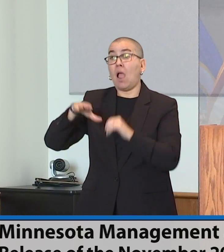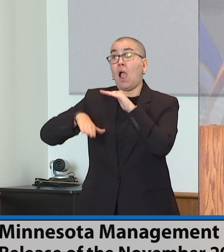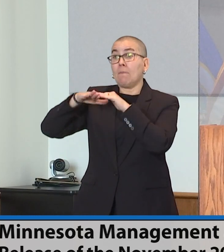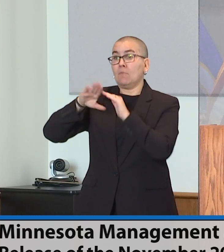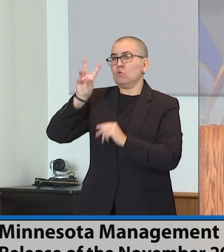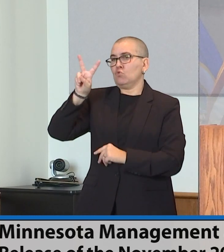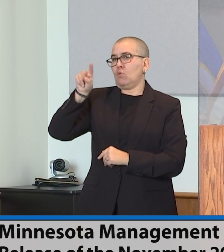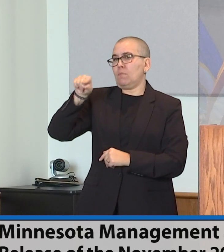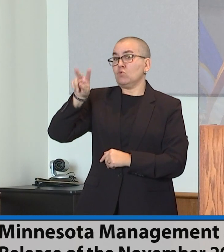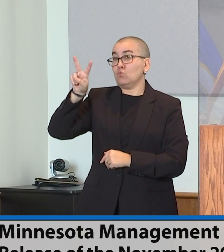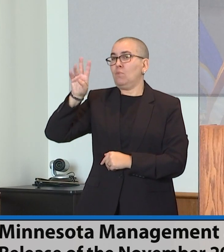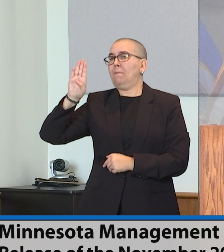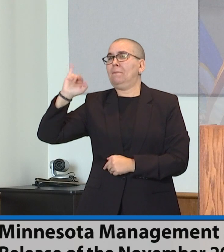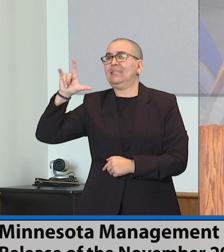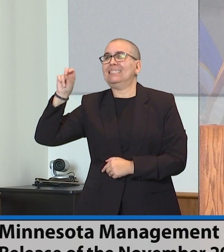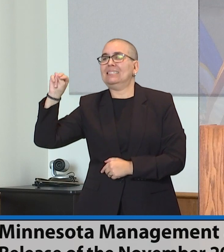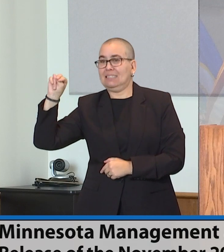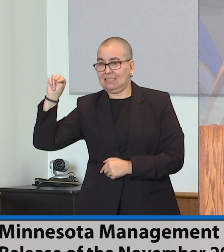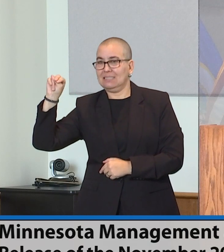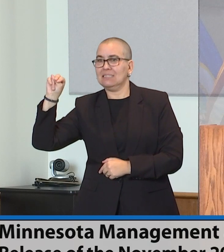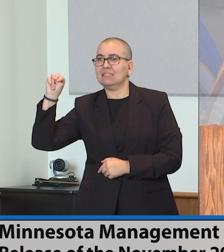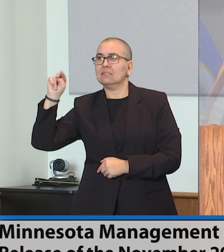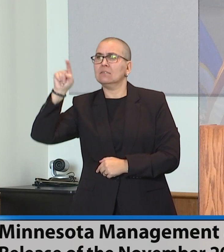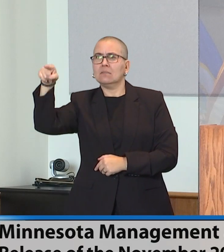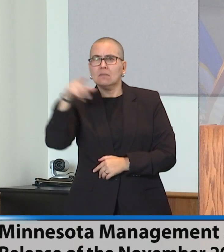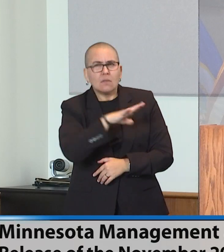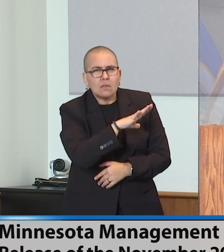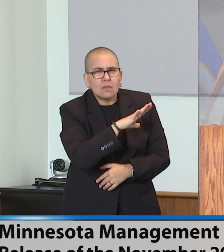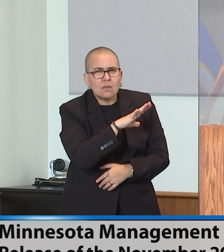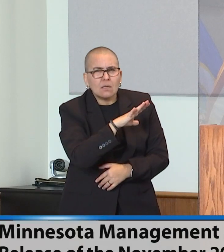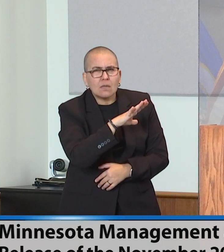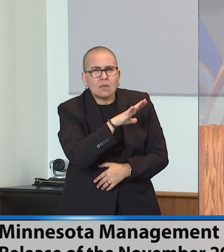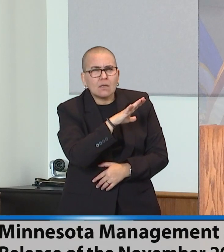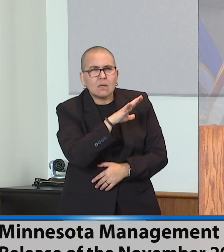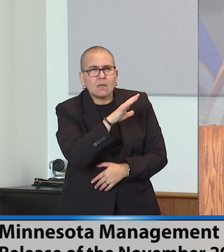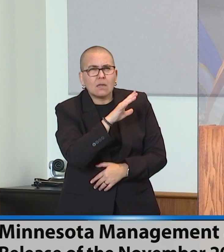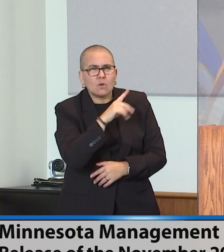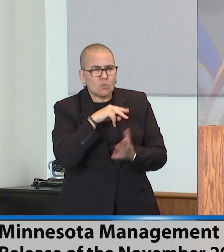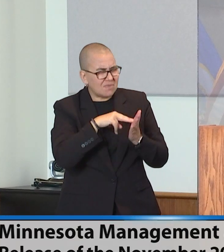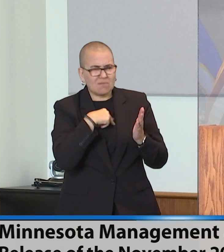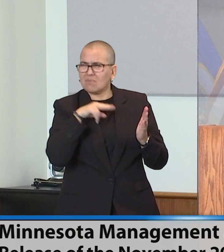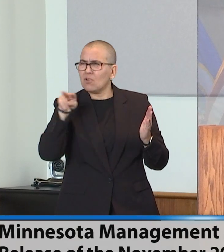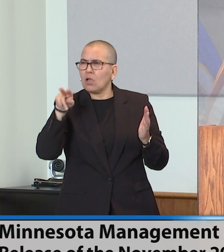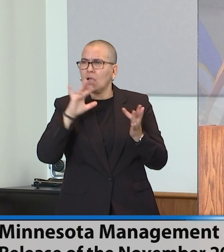26-27 surplus is going to be 8.4 billion? that number? Okay.